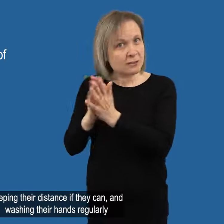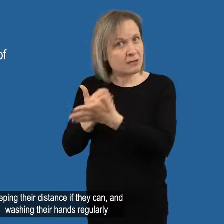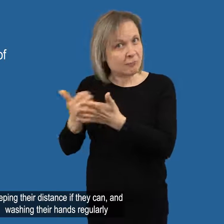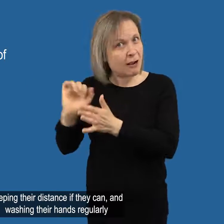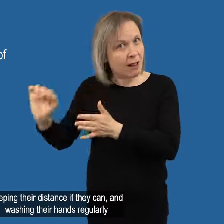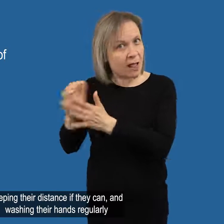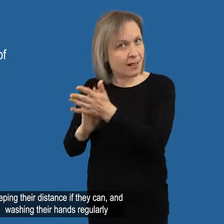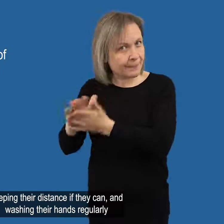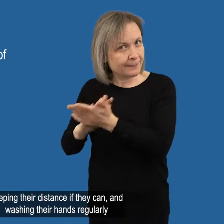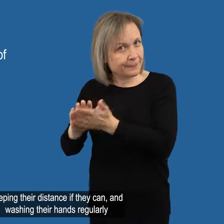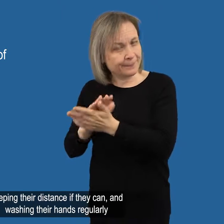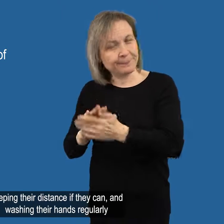regularly